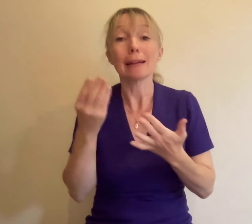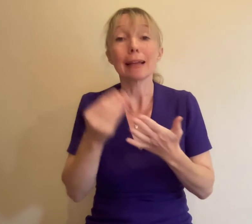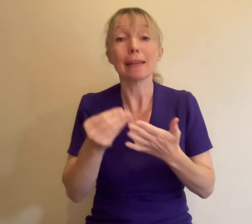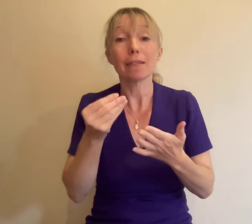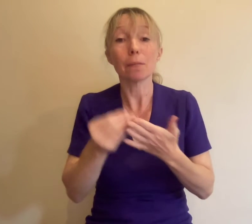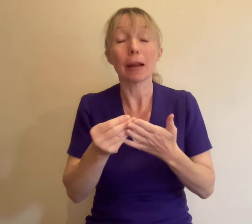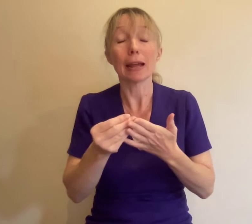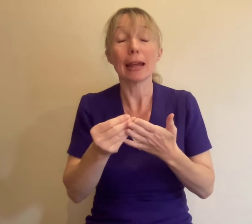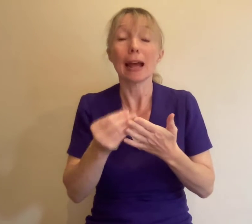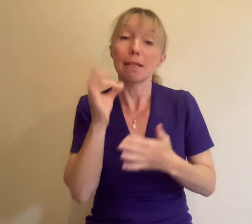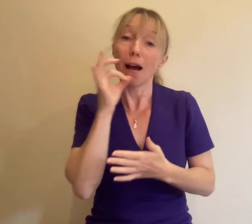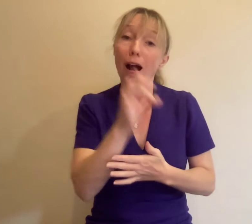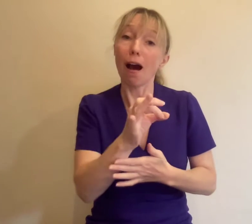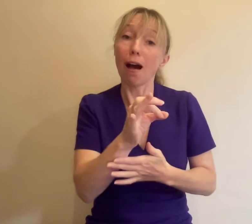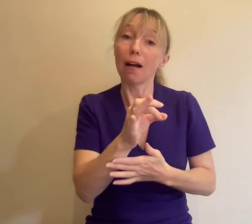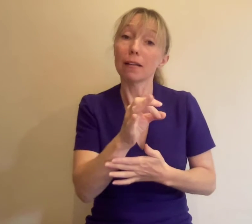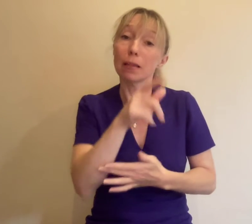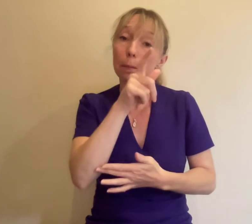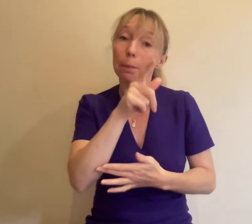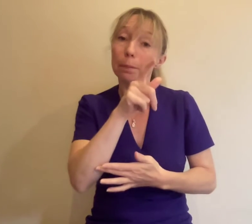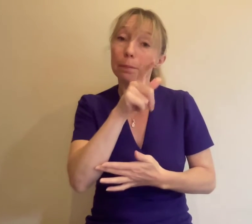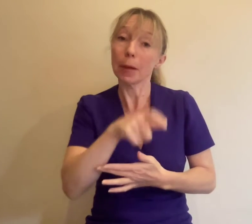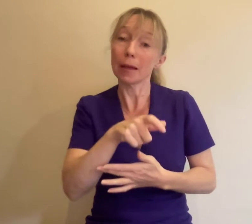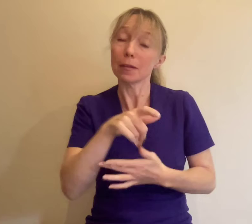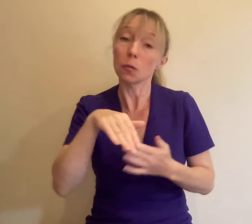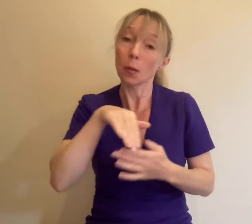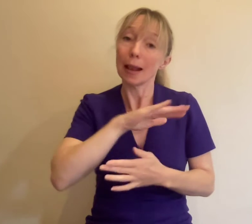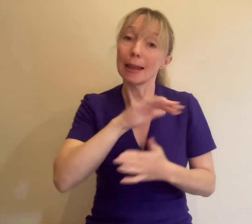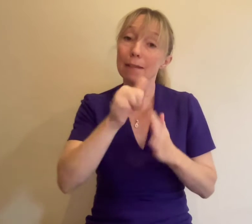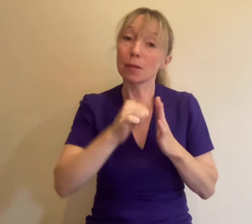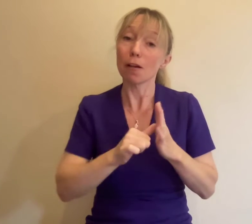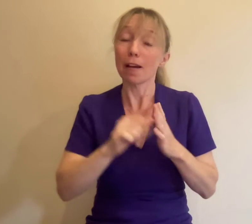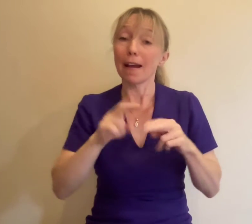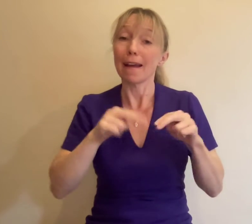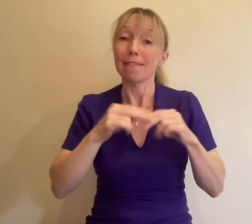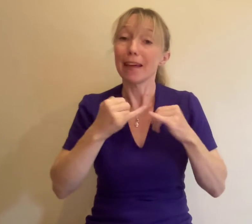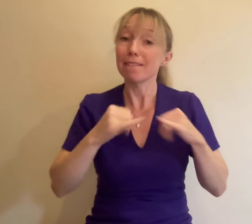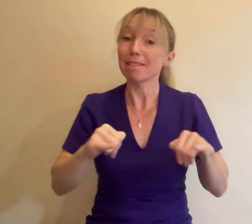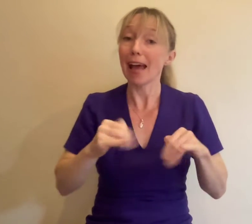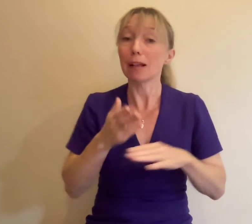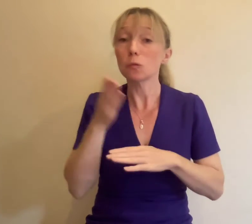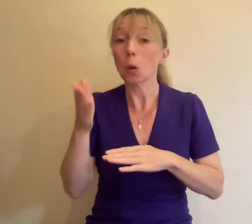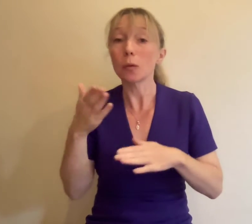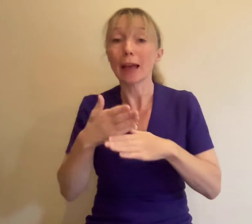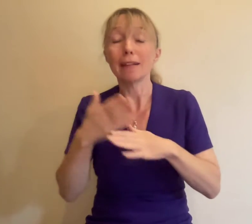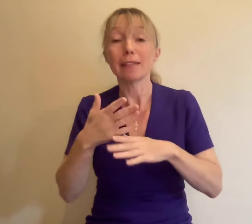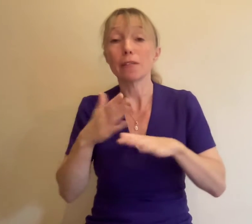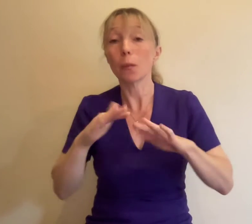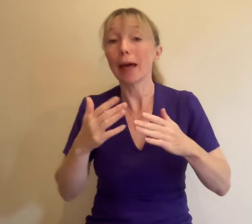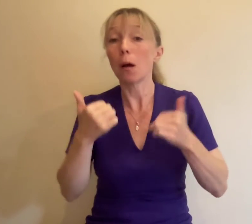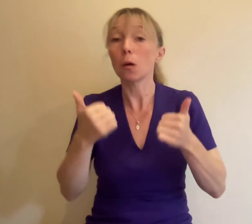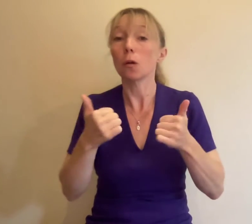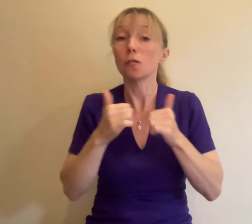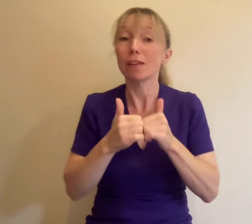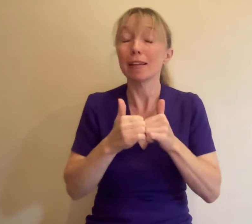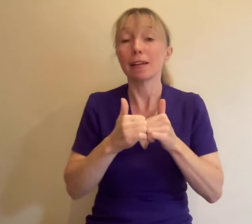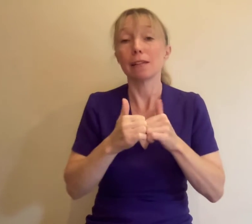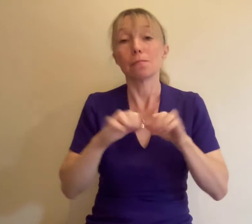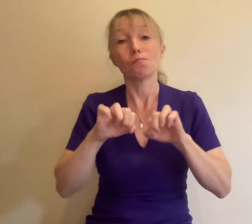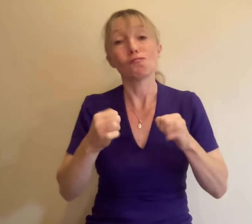if they fail to attend activities without a valid reason, break our Code of Conduct or are found to have fabricated or